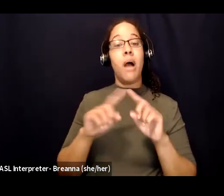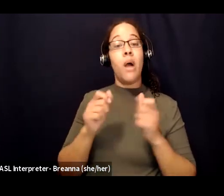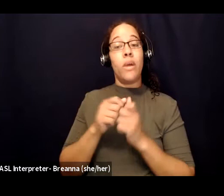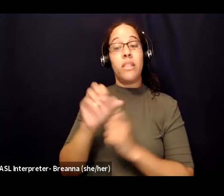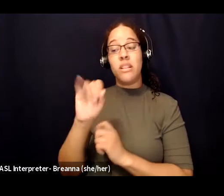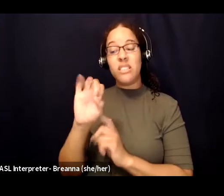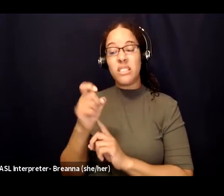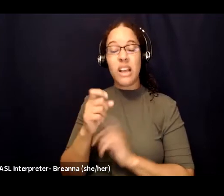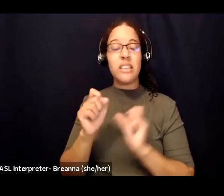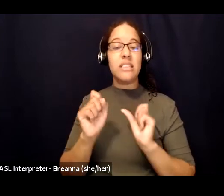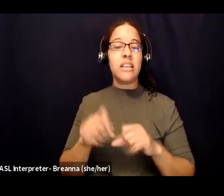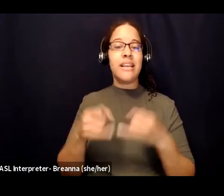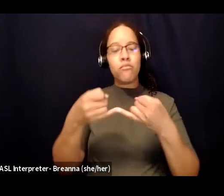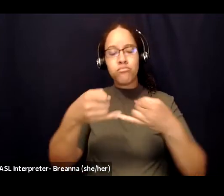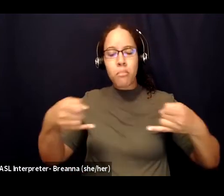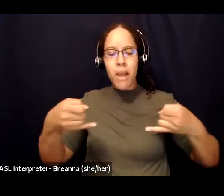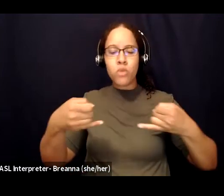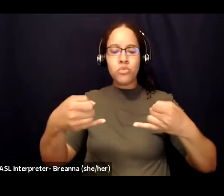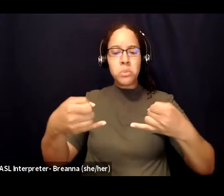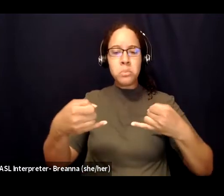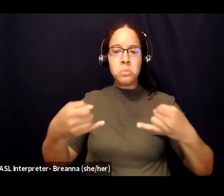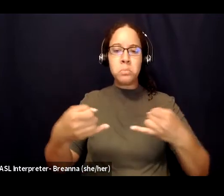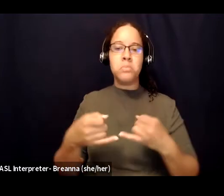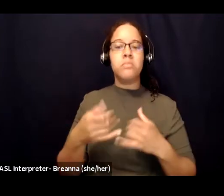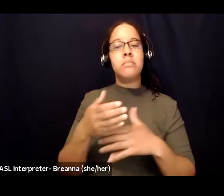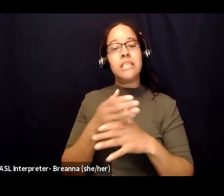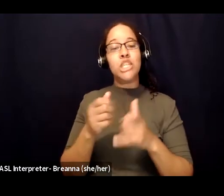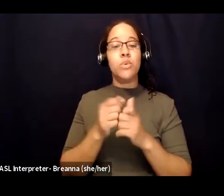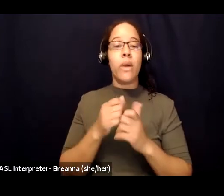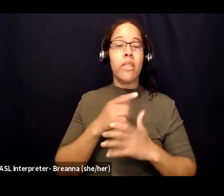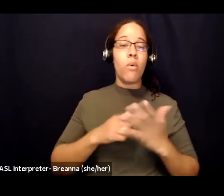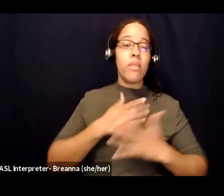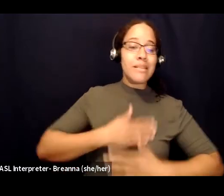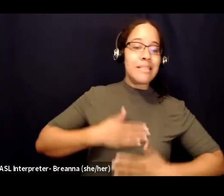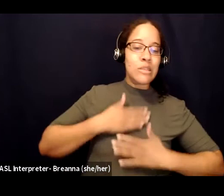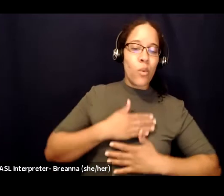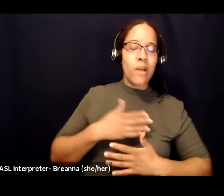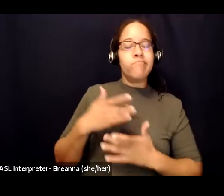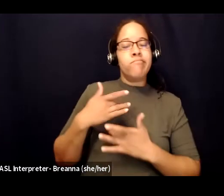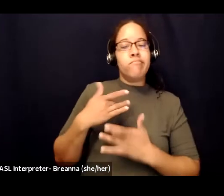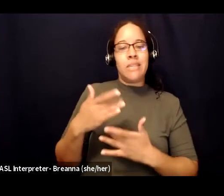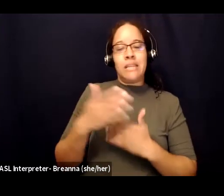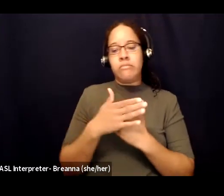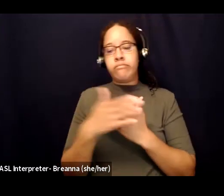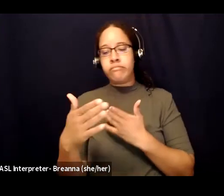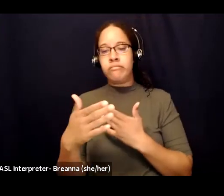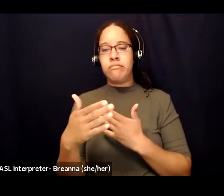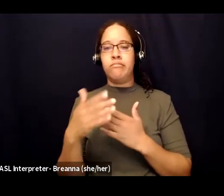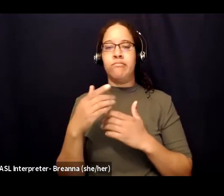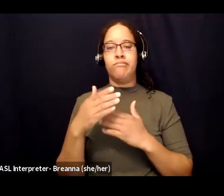and what they don't, often leading to more sexual enjoyment and relaxation. And so that excerpt made me think of Brene